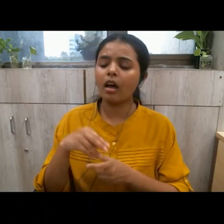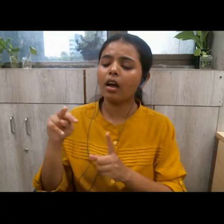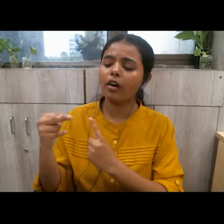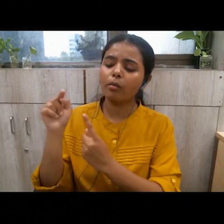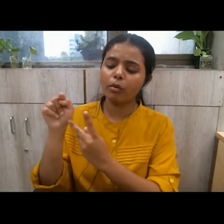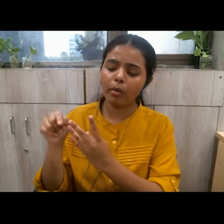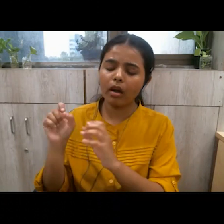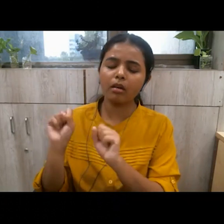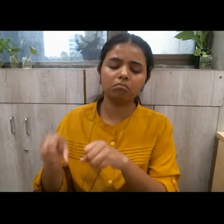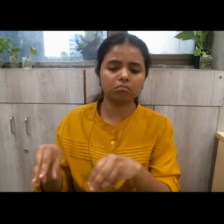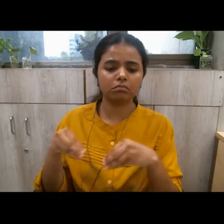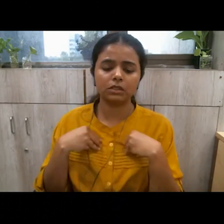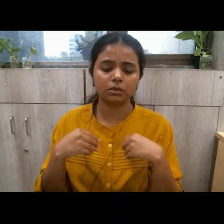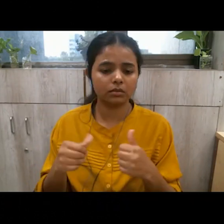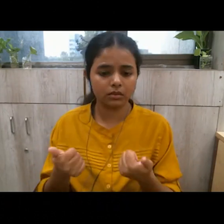your viewpoint